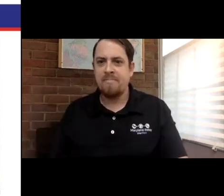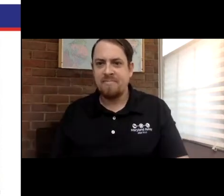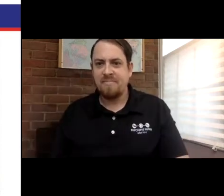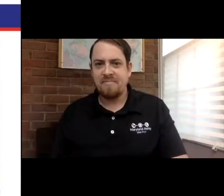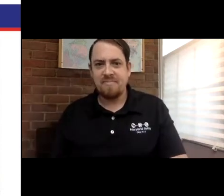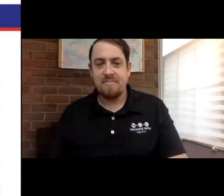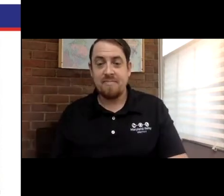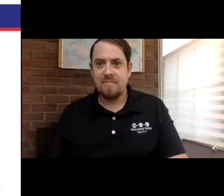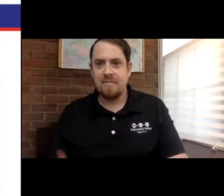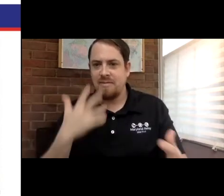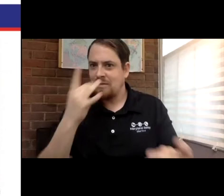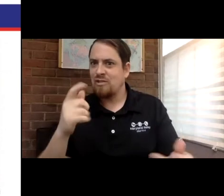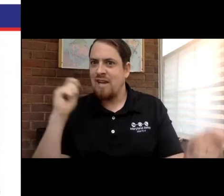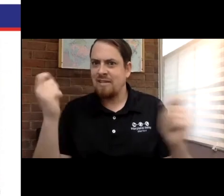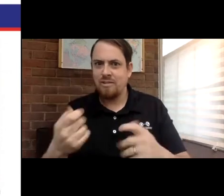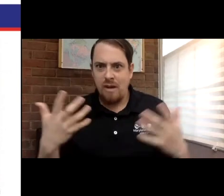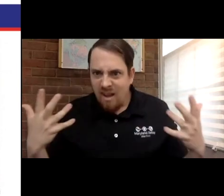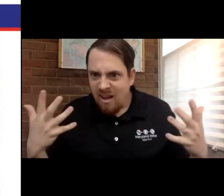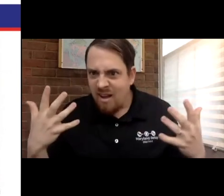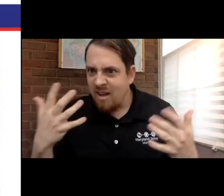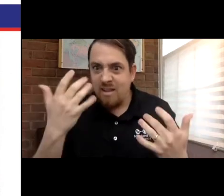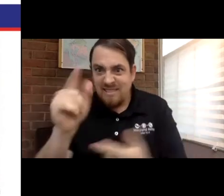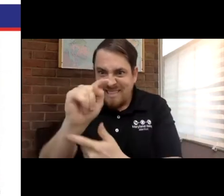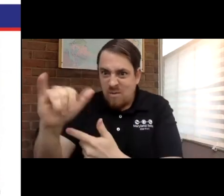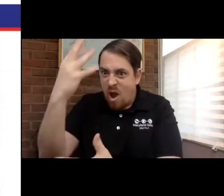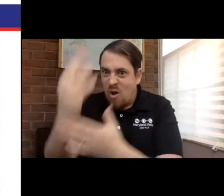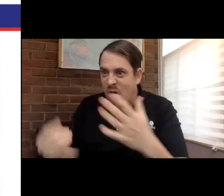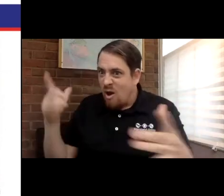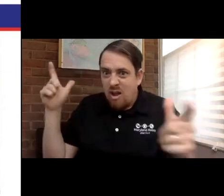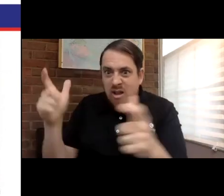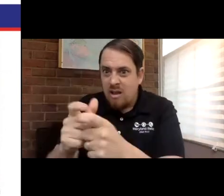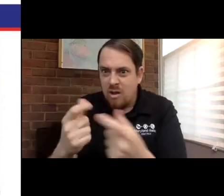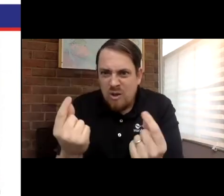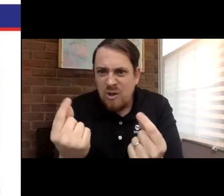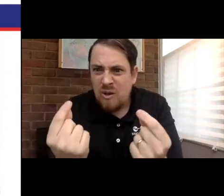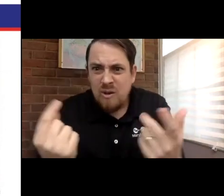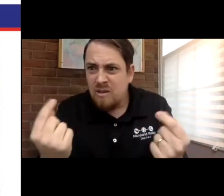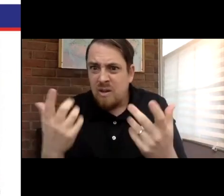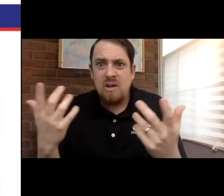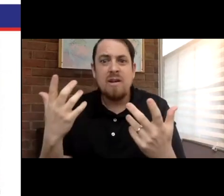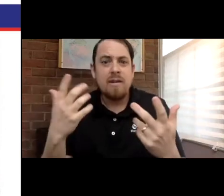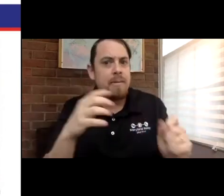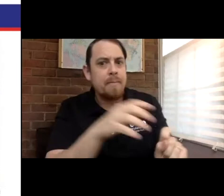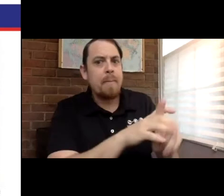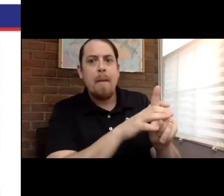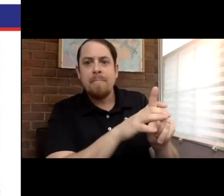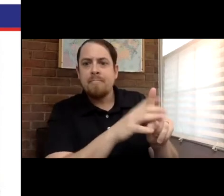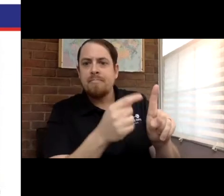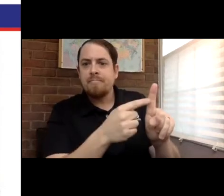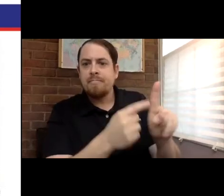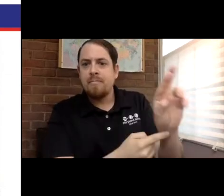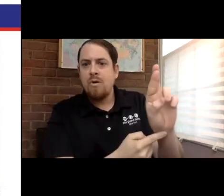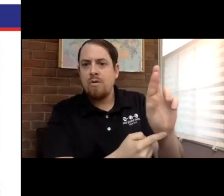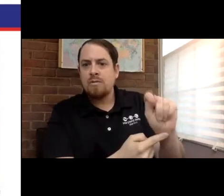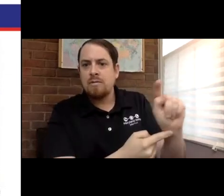those old copper phone lines, those are slowly but surely being replaced and being phased out. So, once the TTY is no